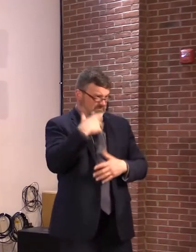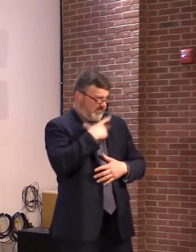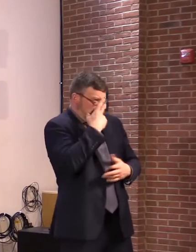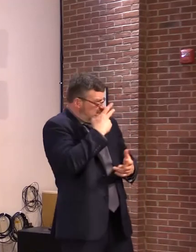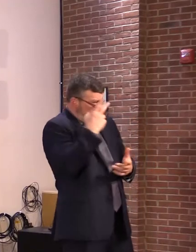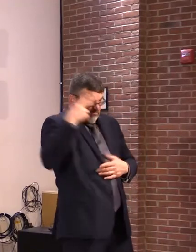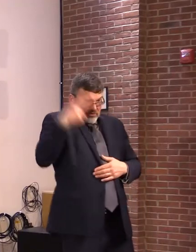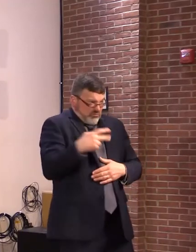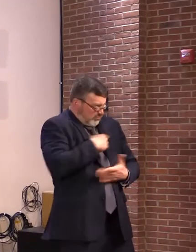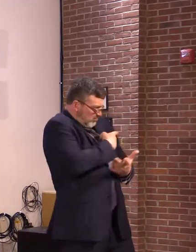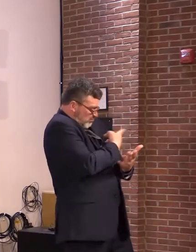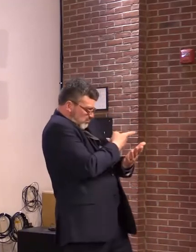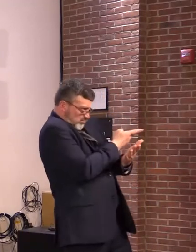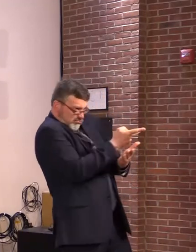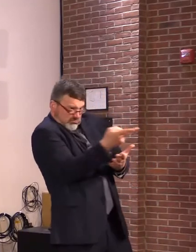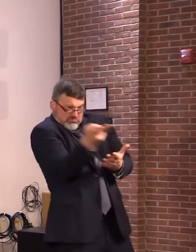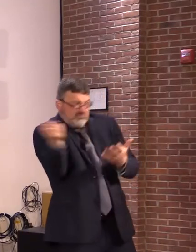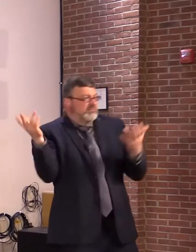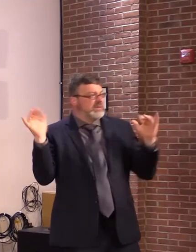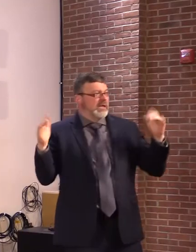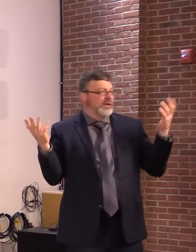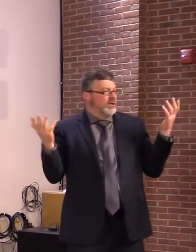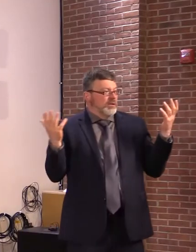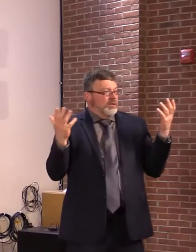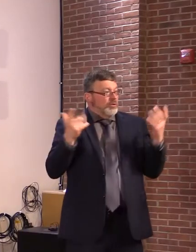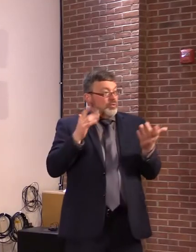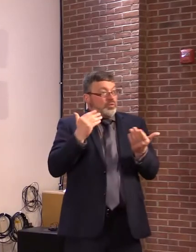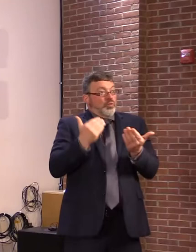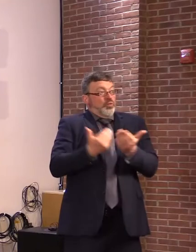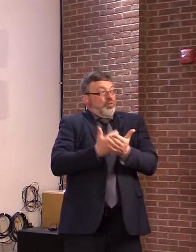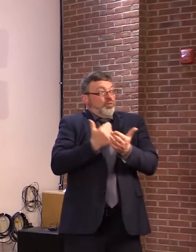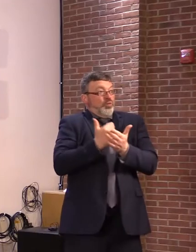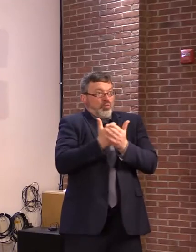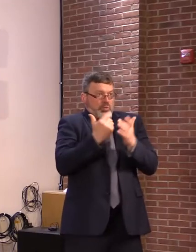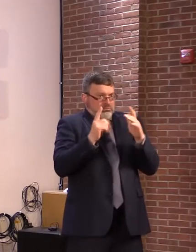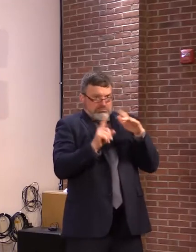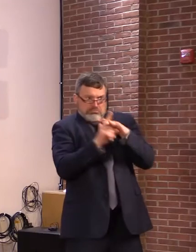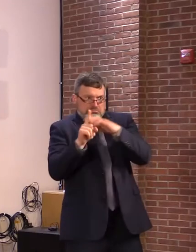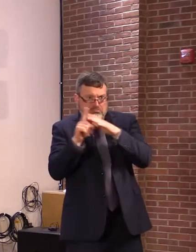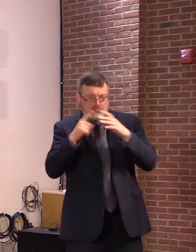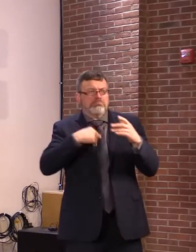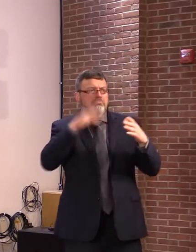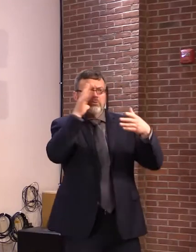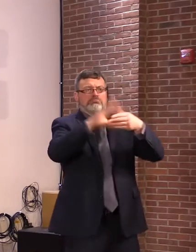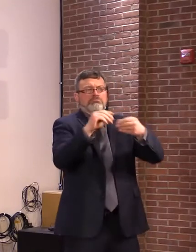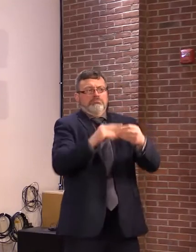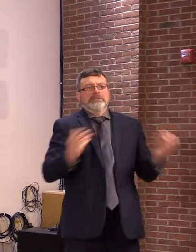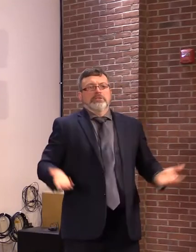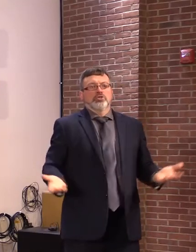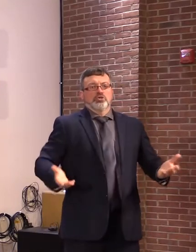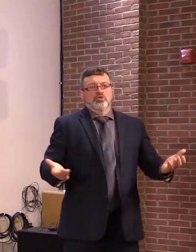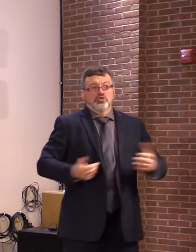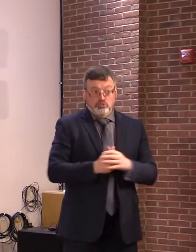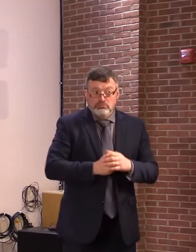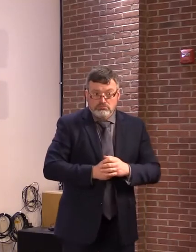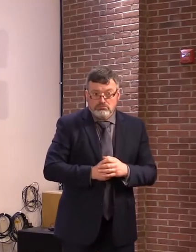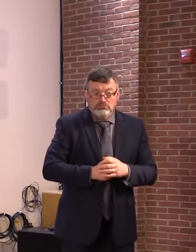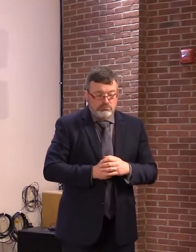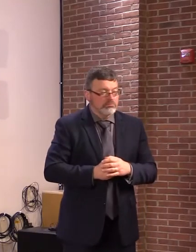additional public health guidance as we do with flu and other viruses. As I mentioned last week,